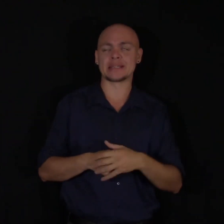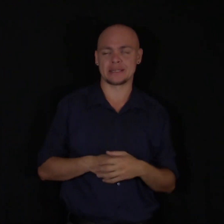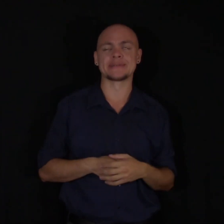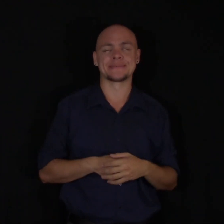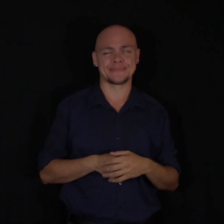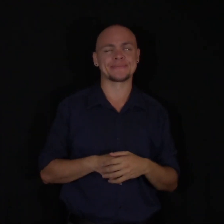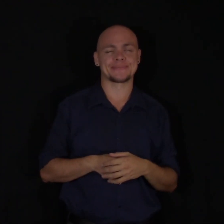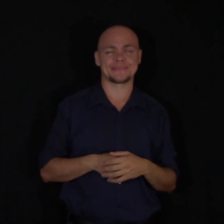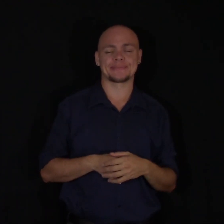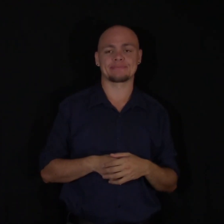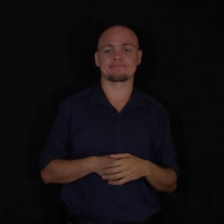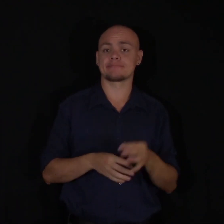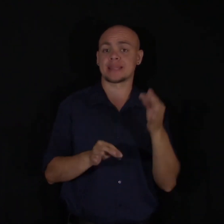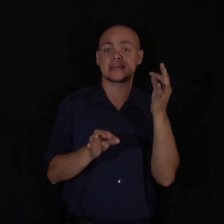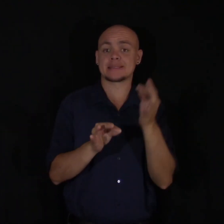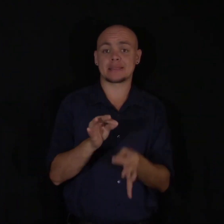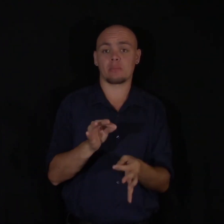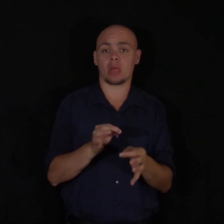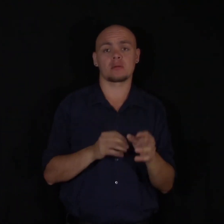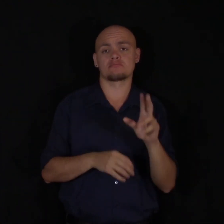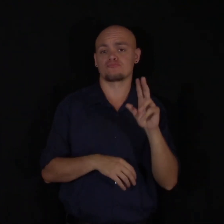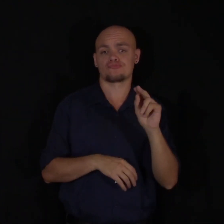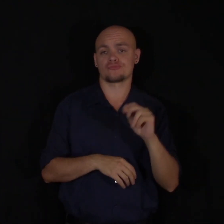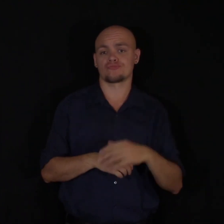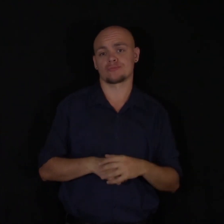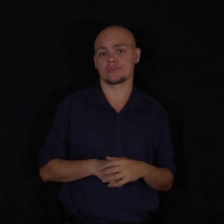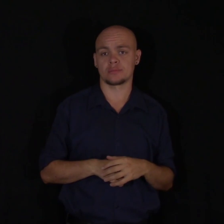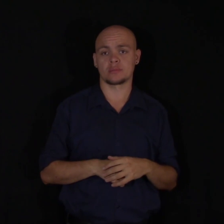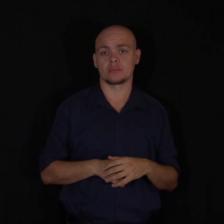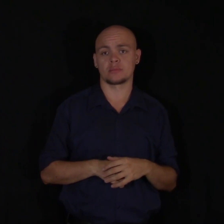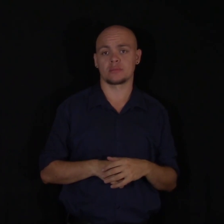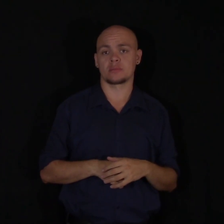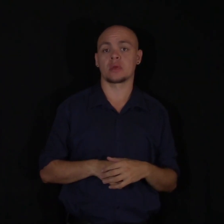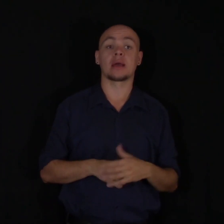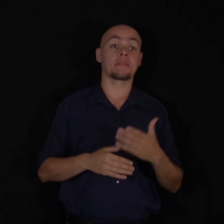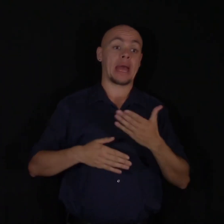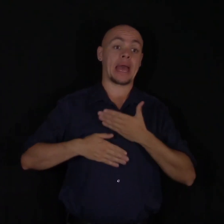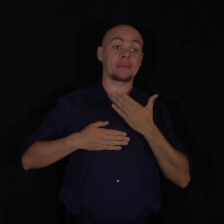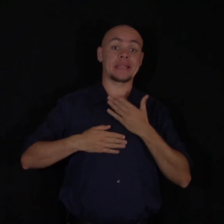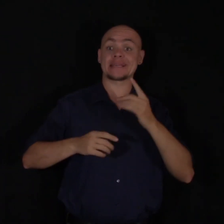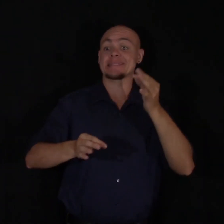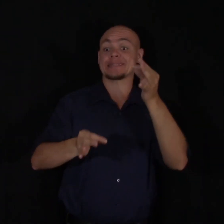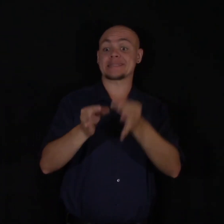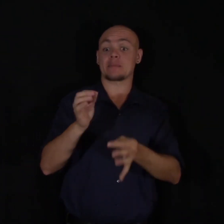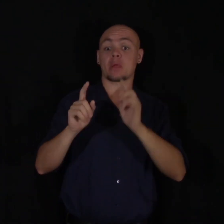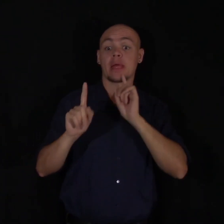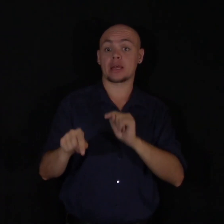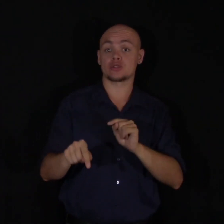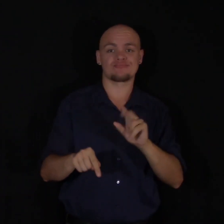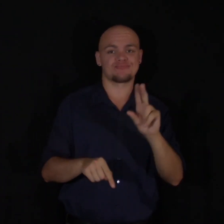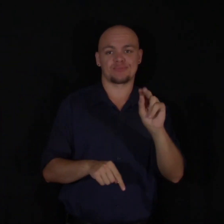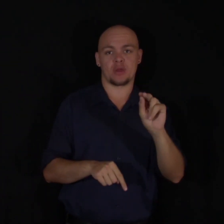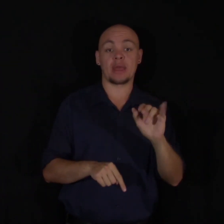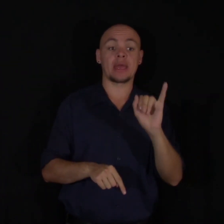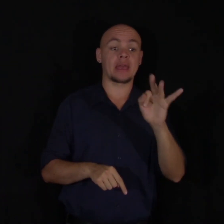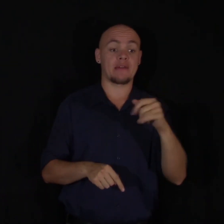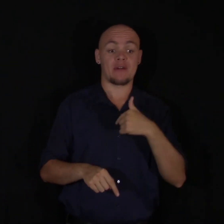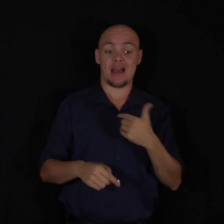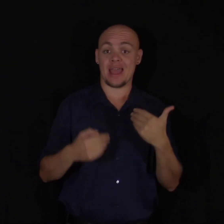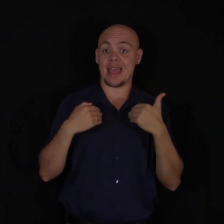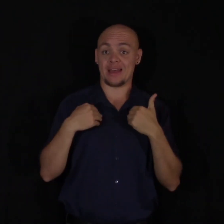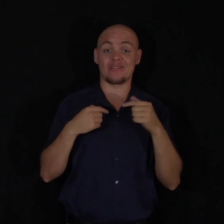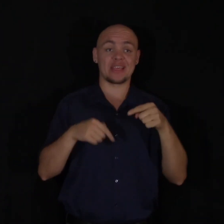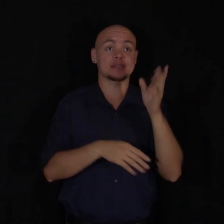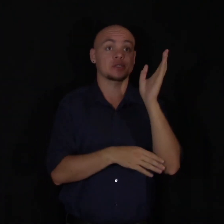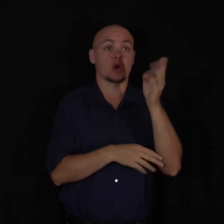And they're not quite simple enough yet. But there's no simple answer to happiness. And if I had it, this talk would be shorter,